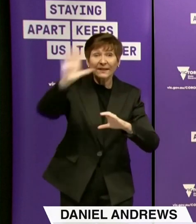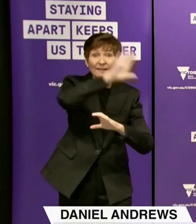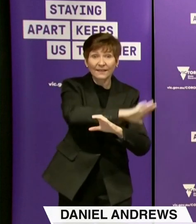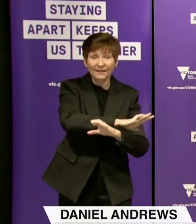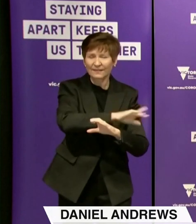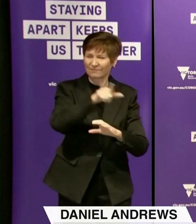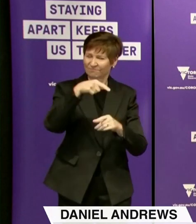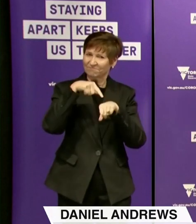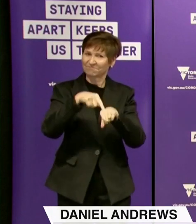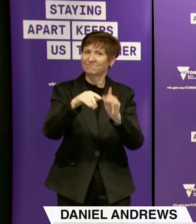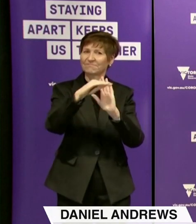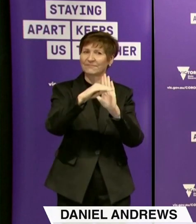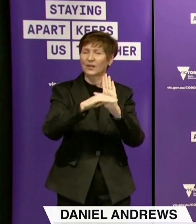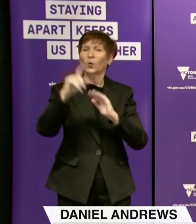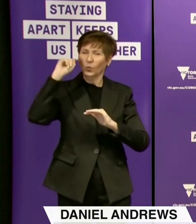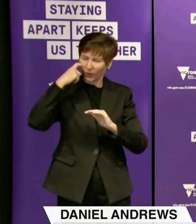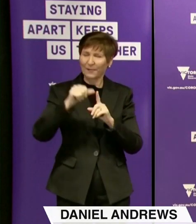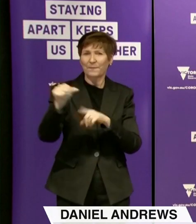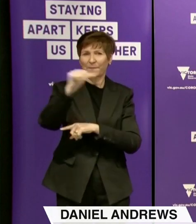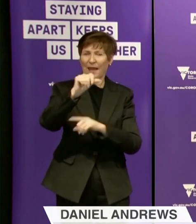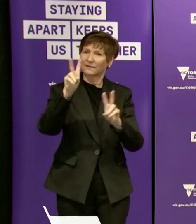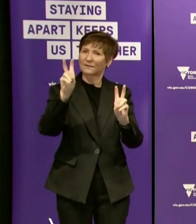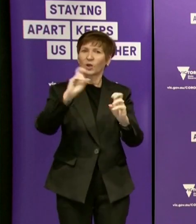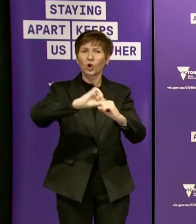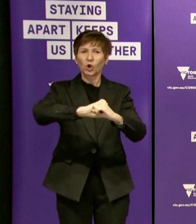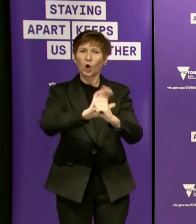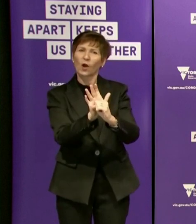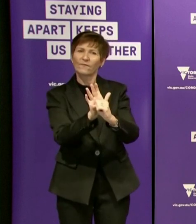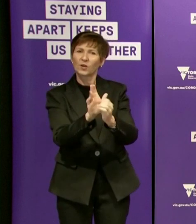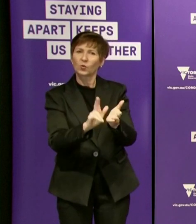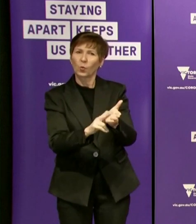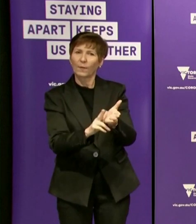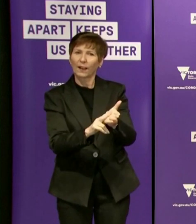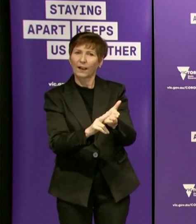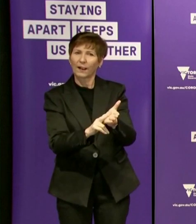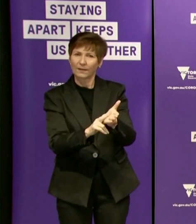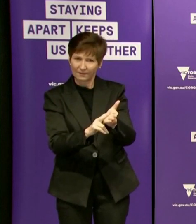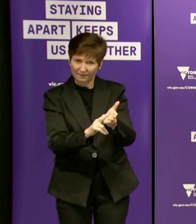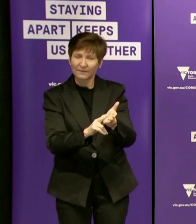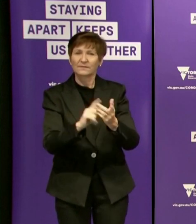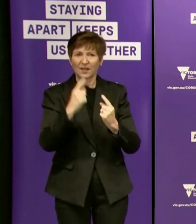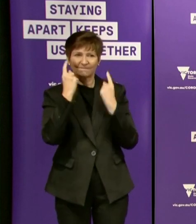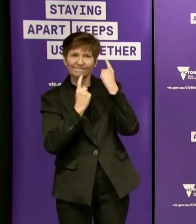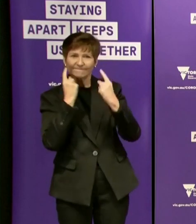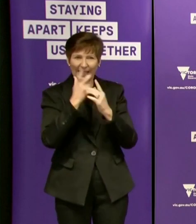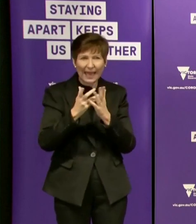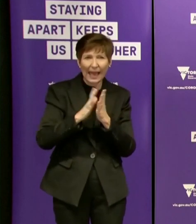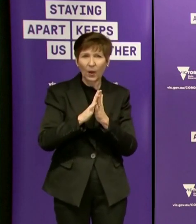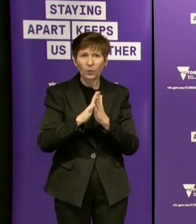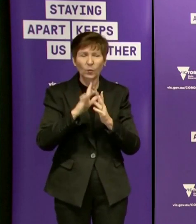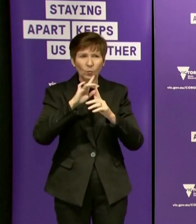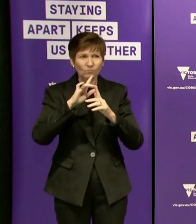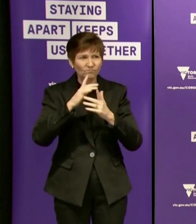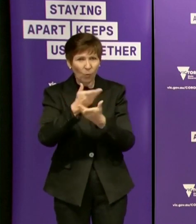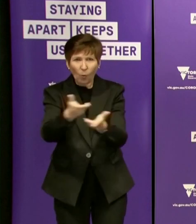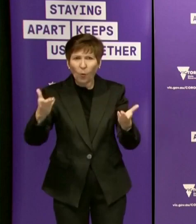We will get to that COVID normal and the numbers will be at such a low level that we're able to, with some confidence, lock that in and not be bouncing